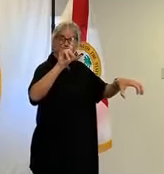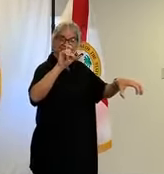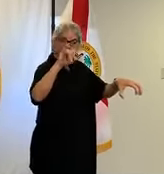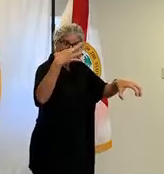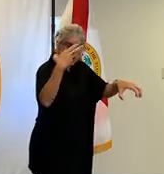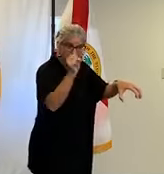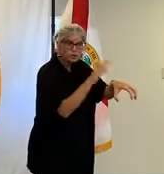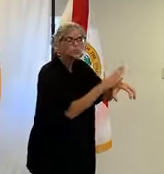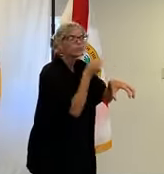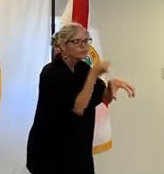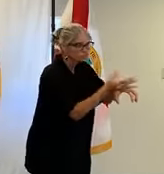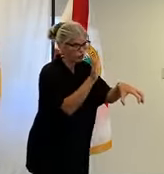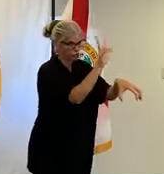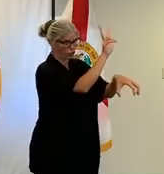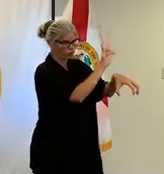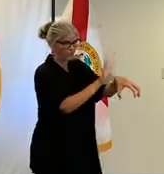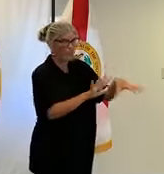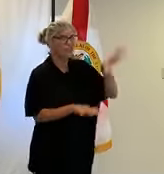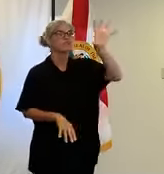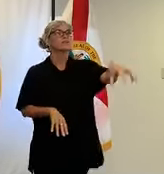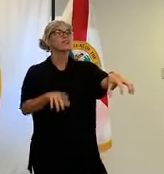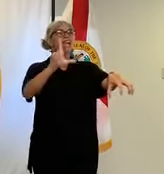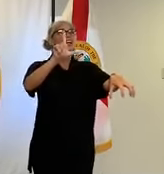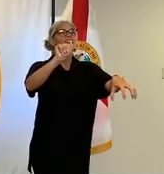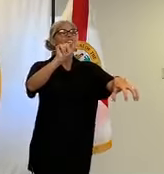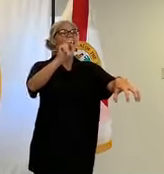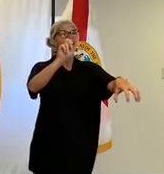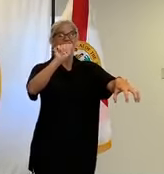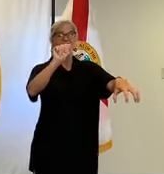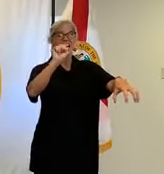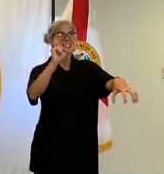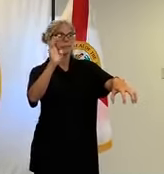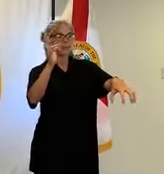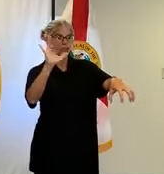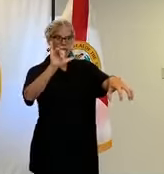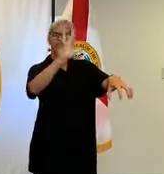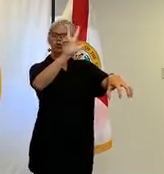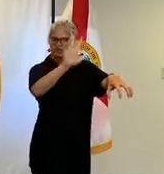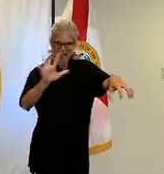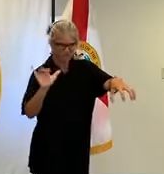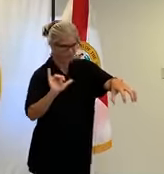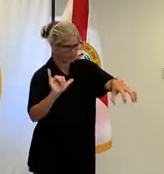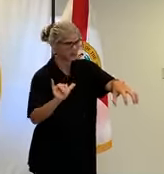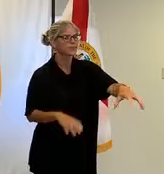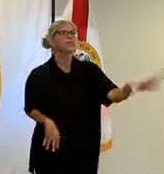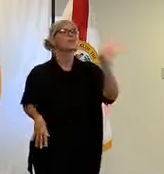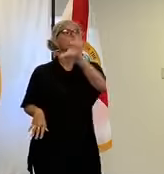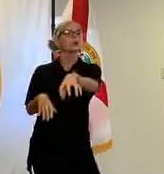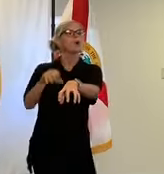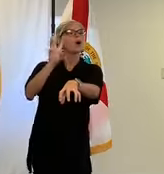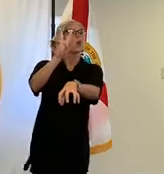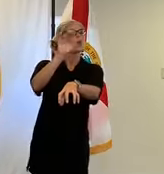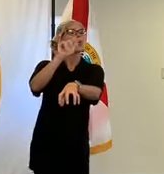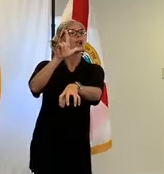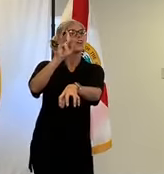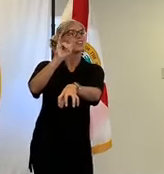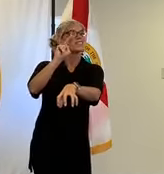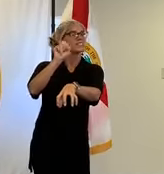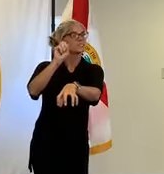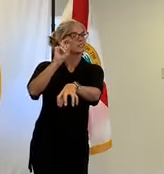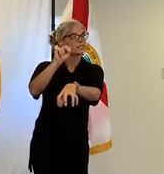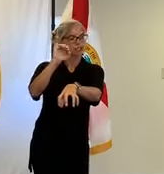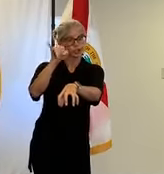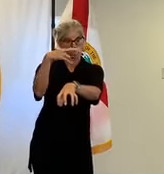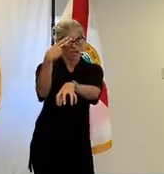lake asbury junior high on thursday from 3 to 5 p.m wilkinson junior high on friday from